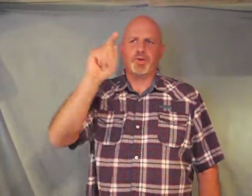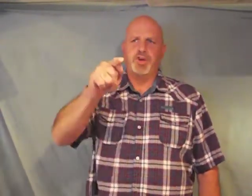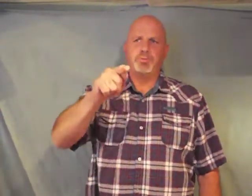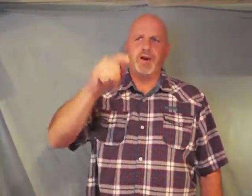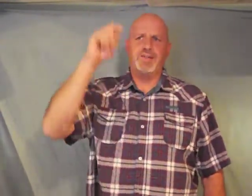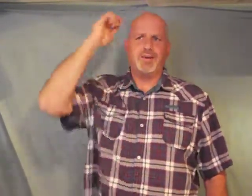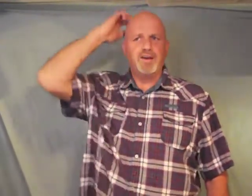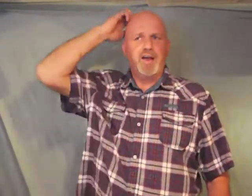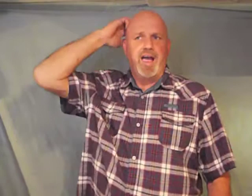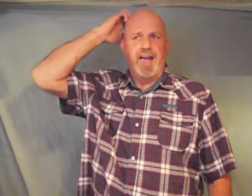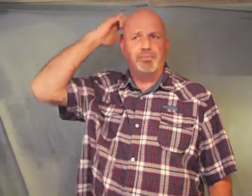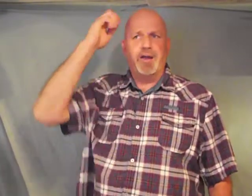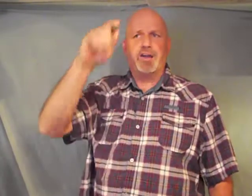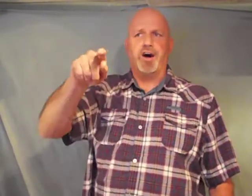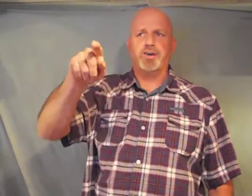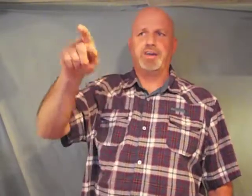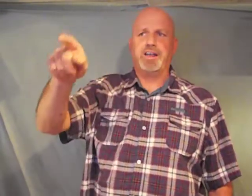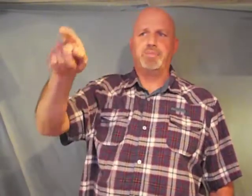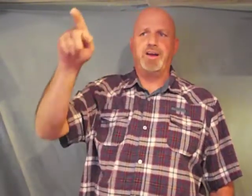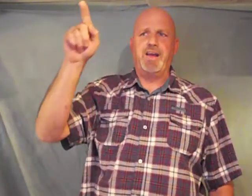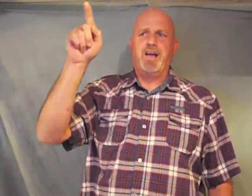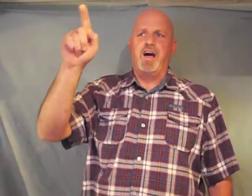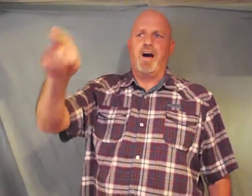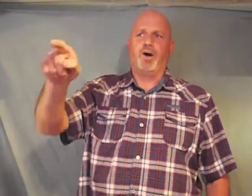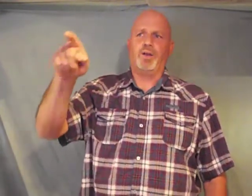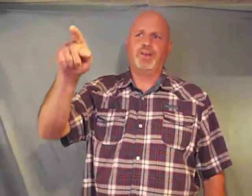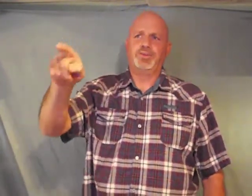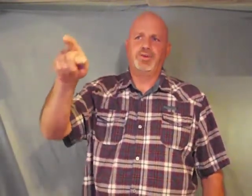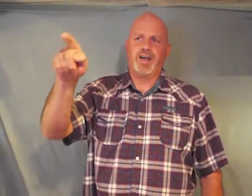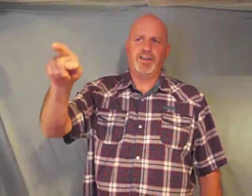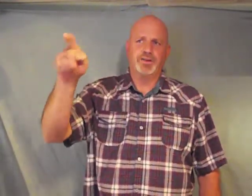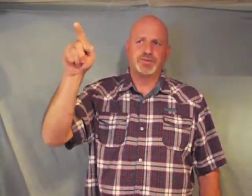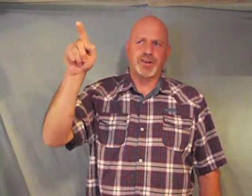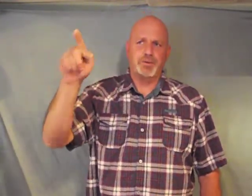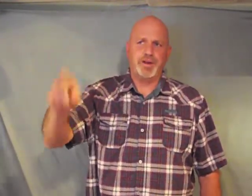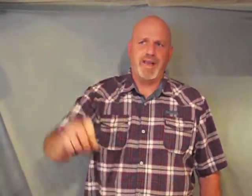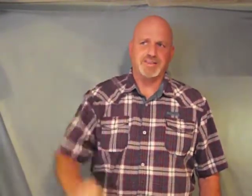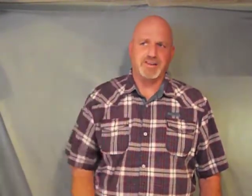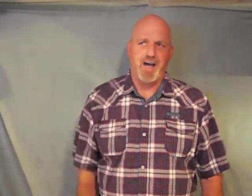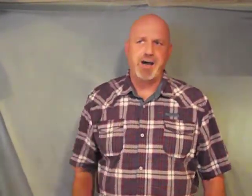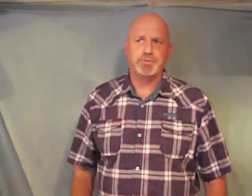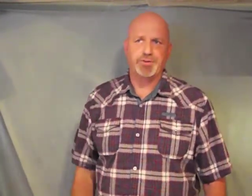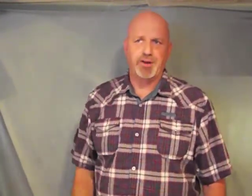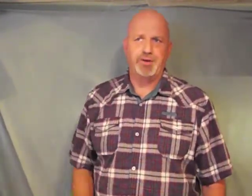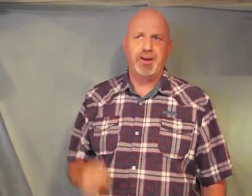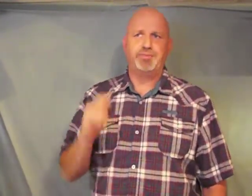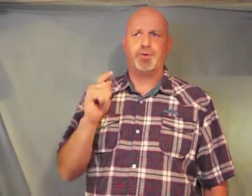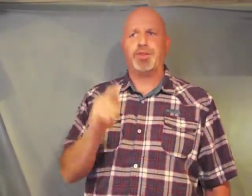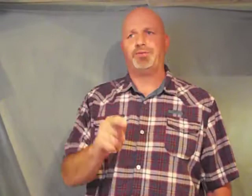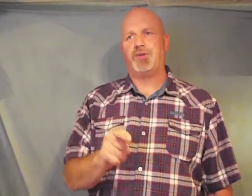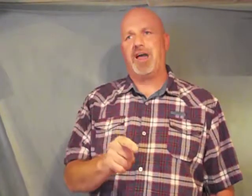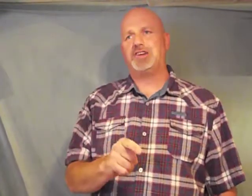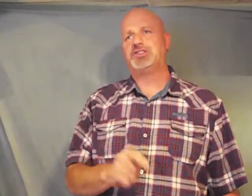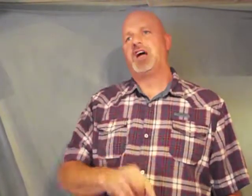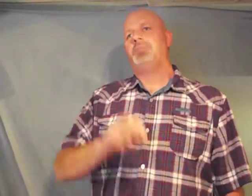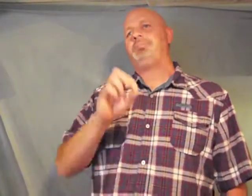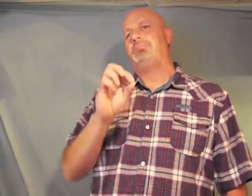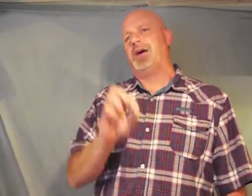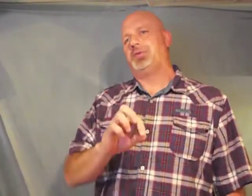you brethren have been called to liberty only do not use liberty as an opportunity for the flesh but through